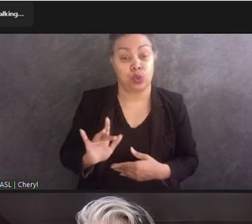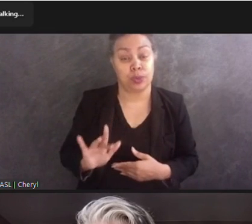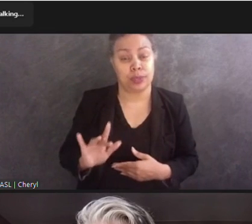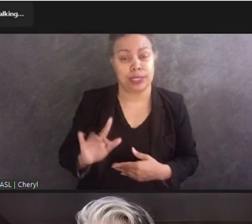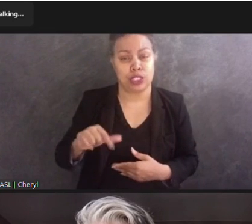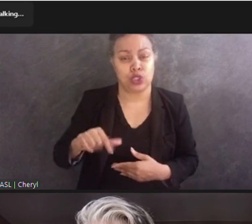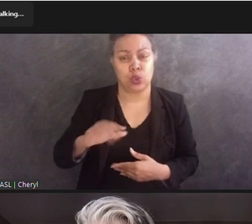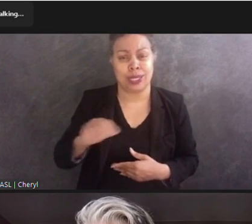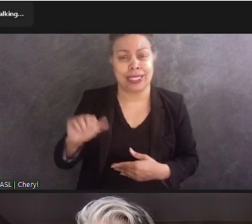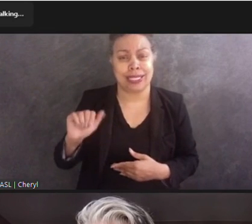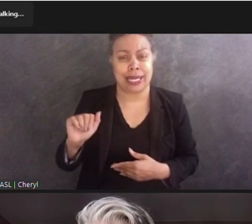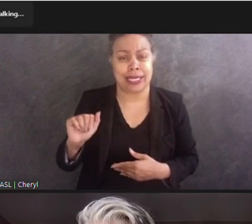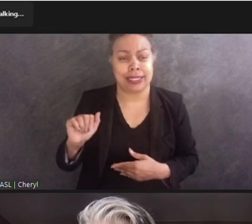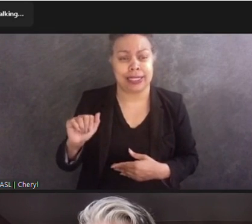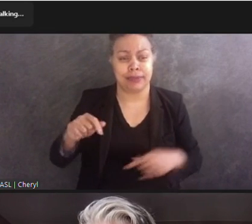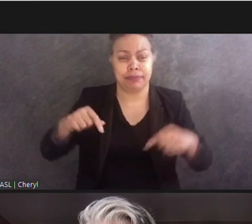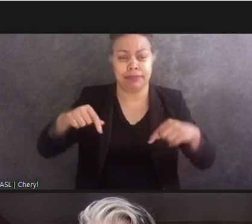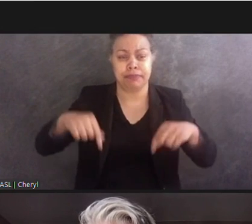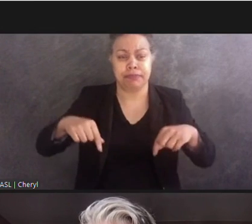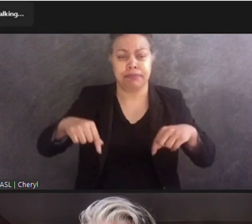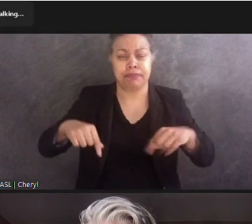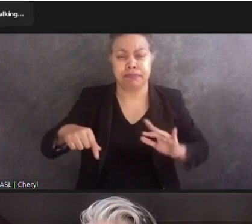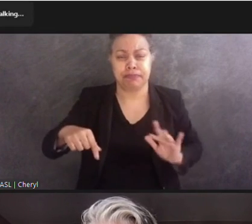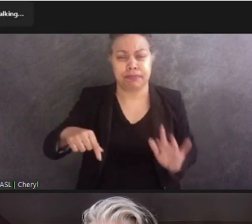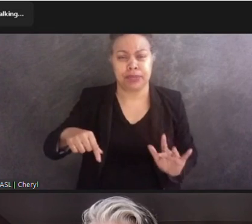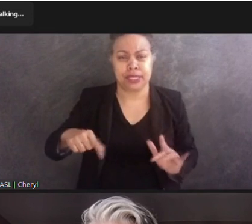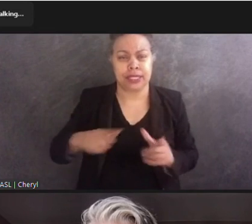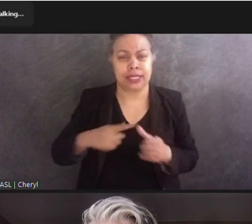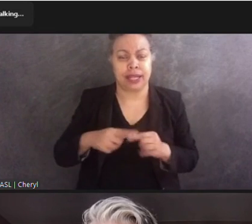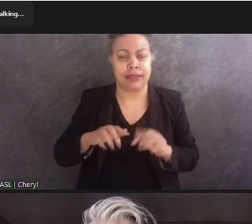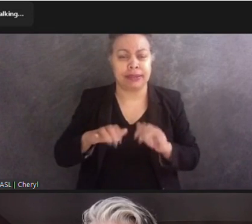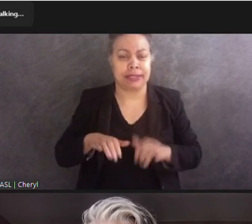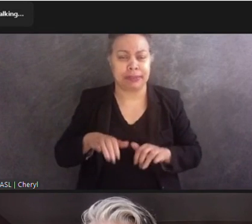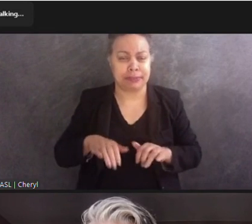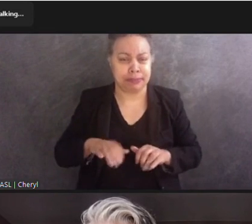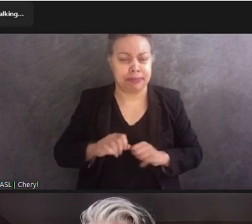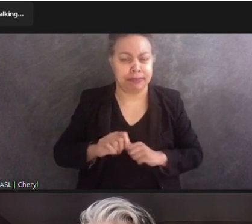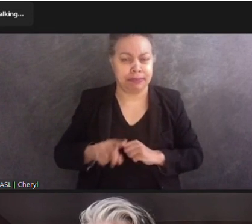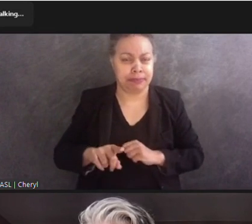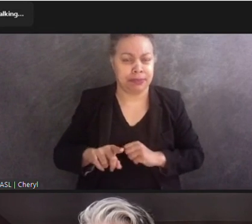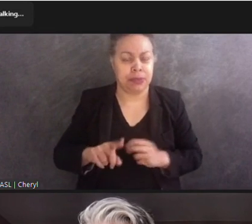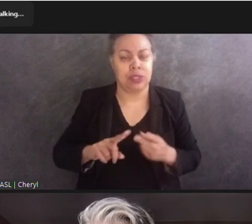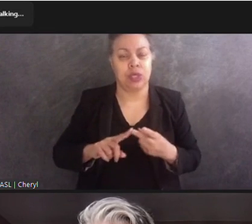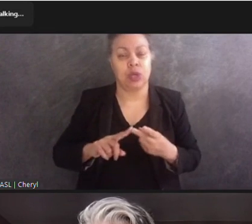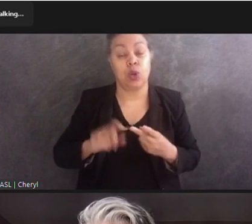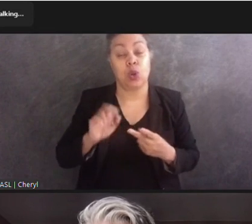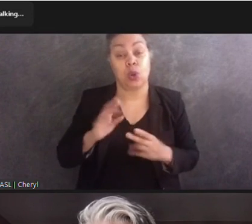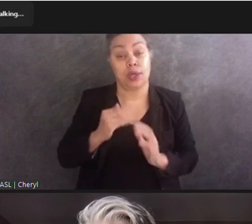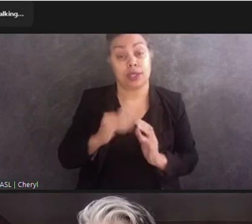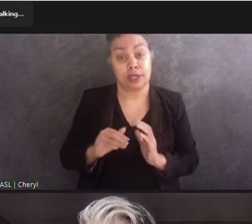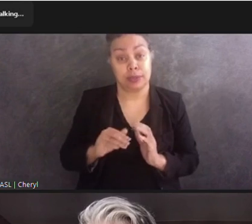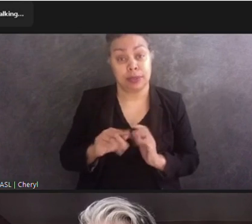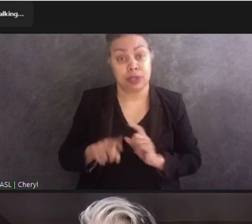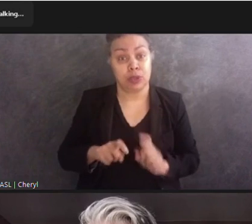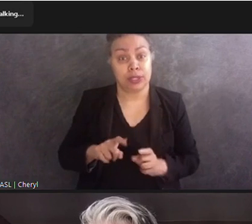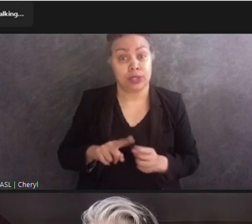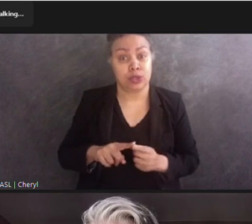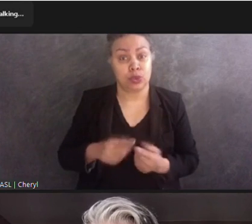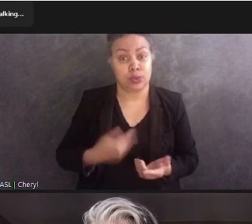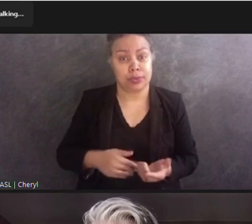located on the bottom of your menu bar. You can also email questions directly to me at kelly, K-E-L-L